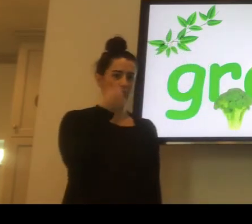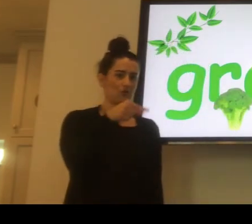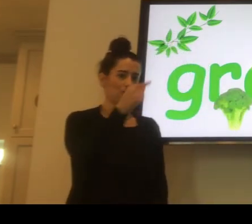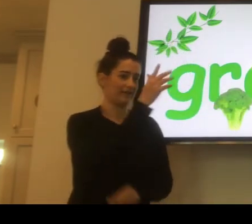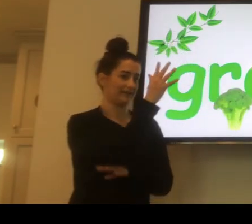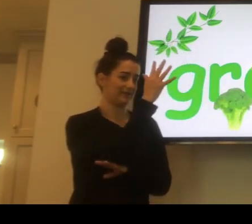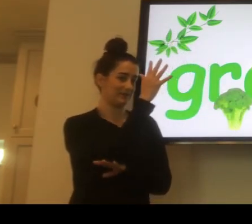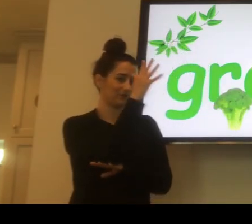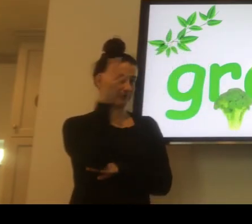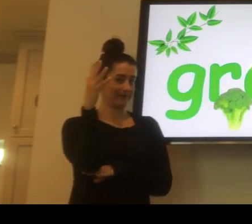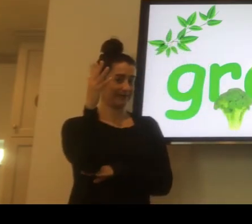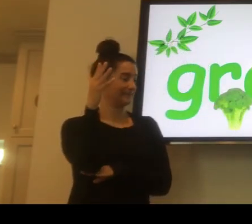A green tree.